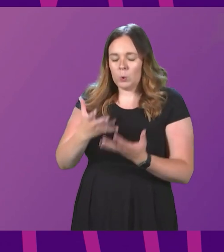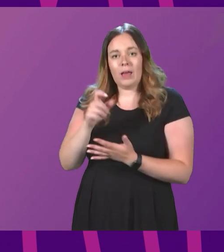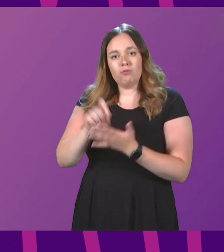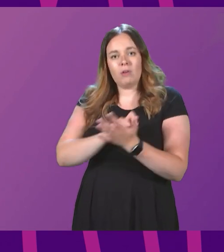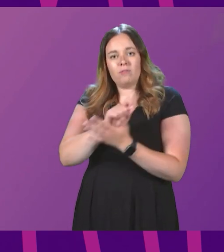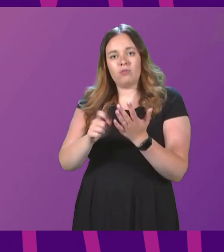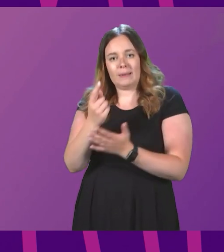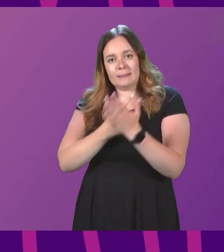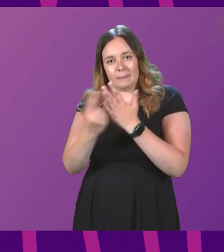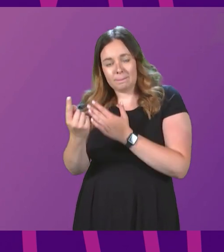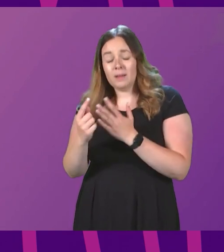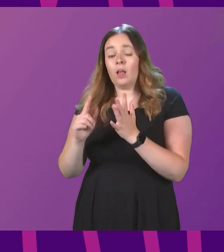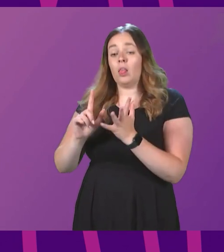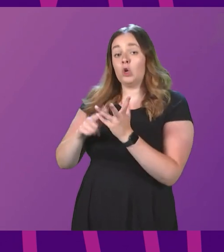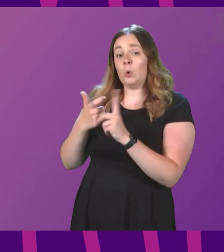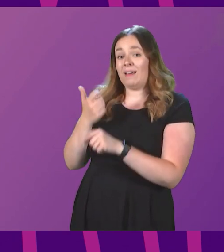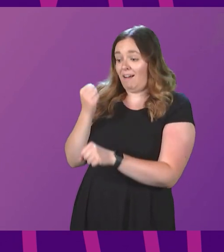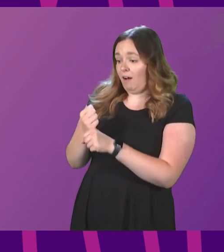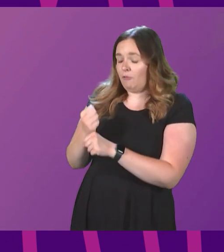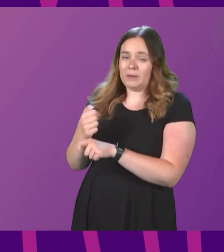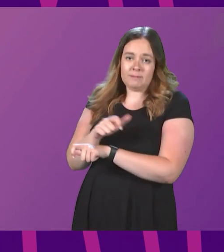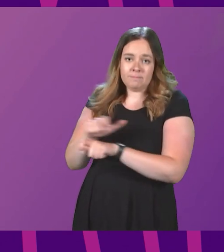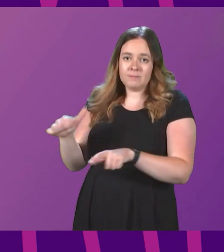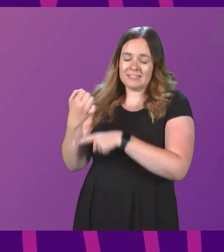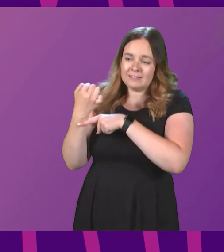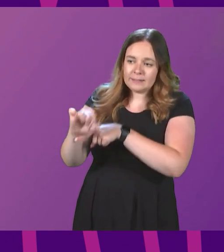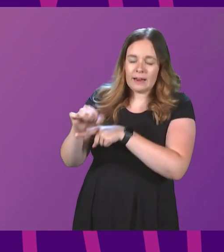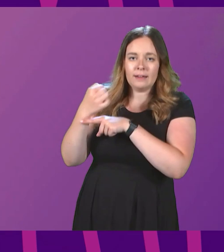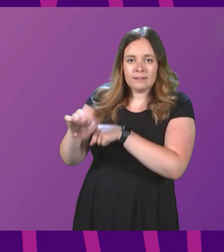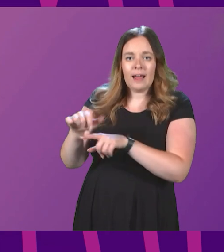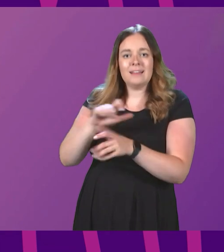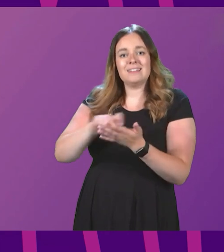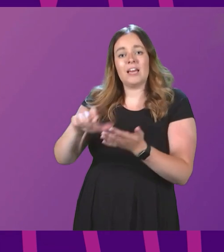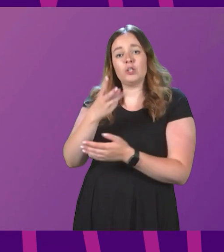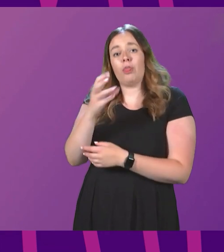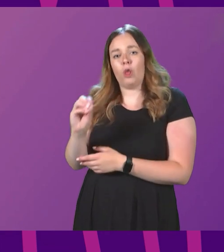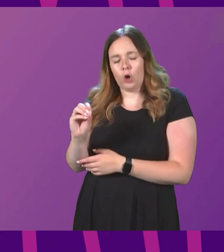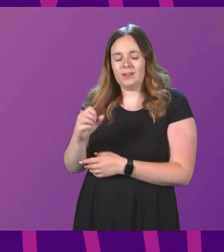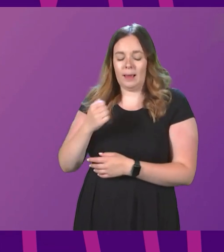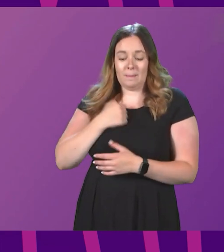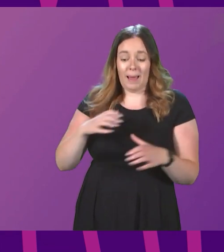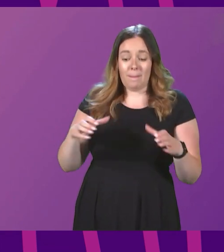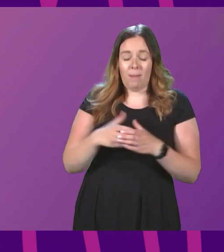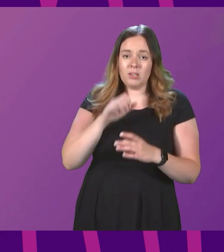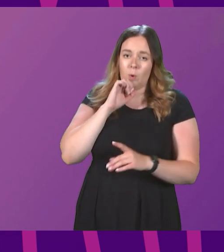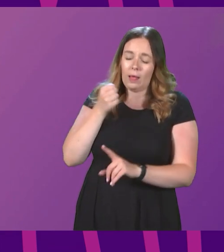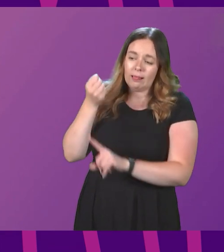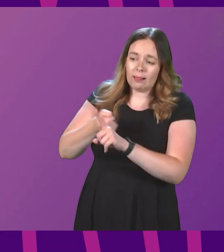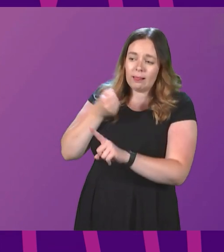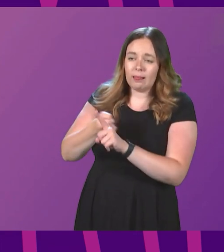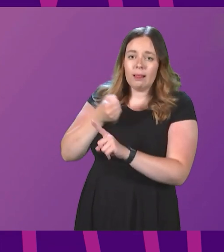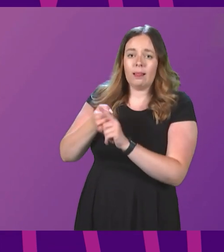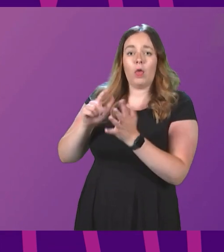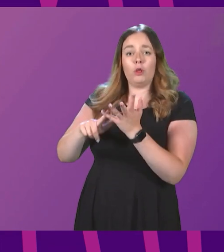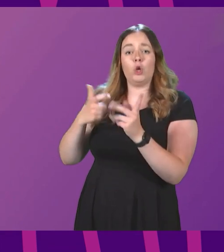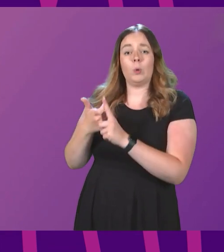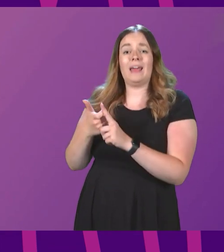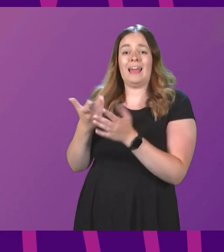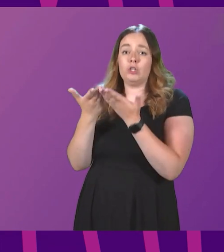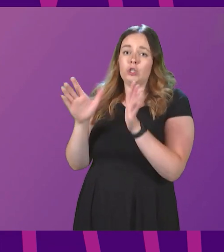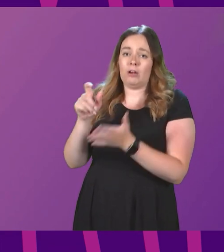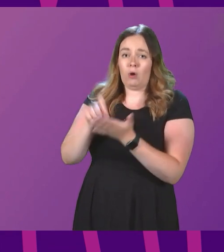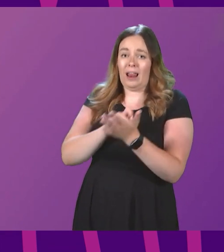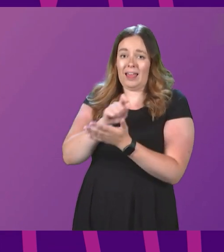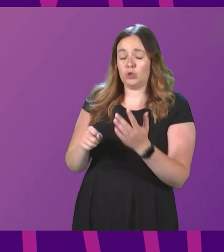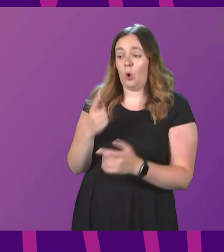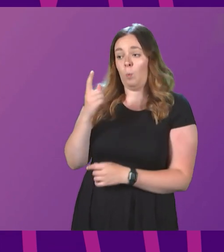and if the UK government continues to deny a section 30 order, my party will fight the UK general election on this single